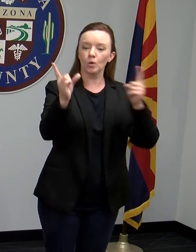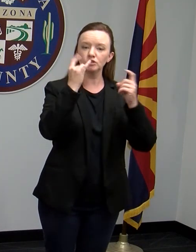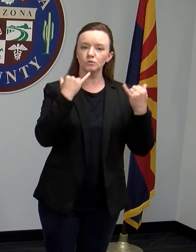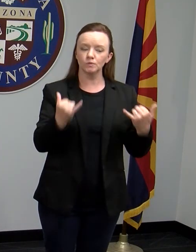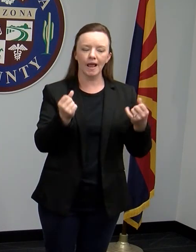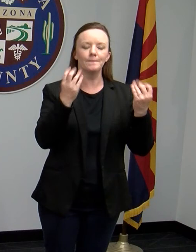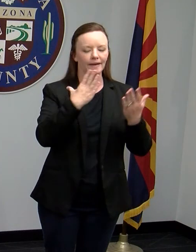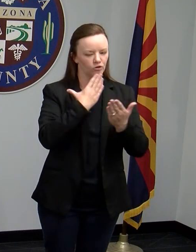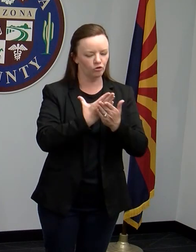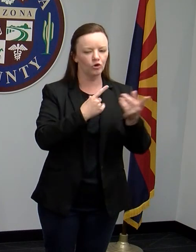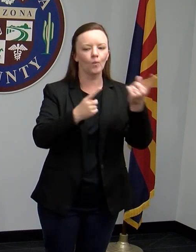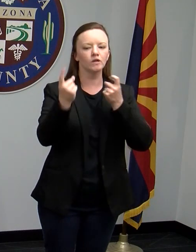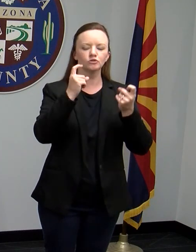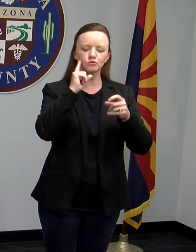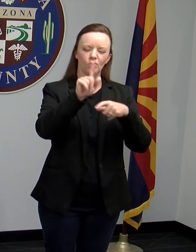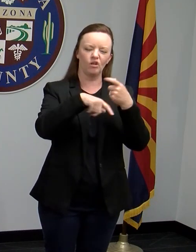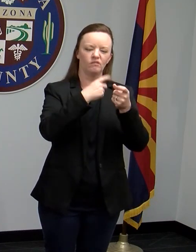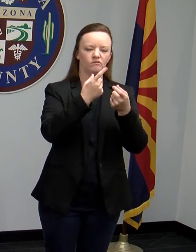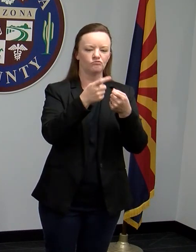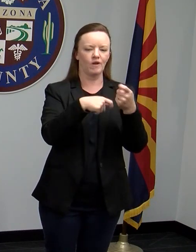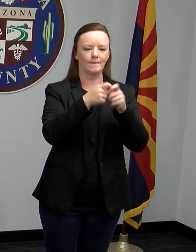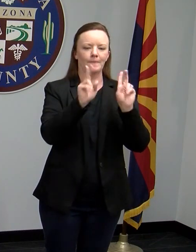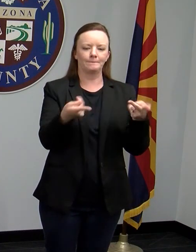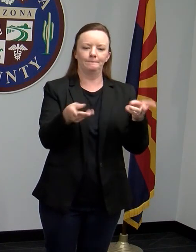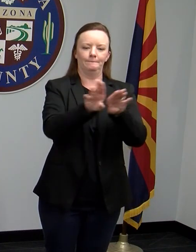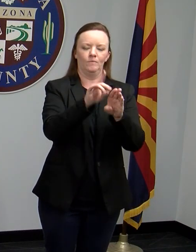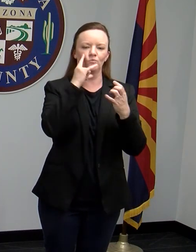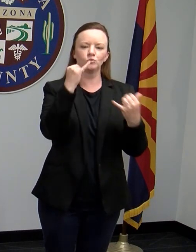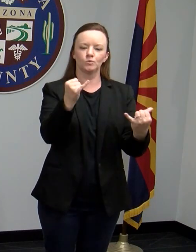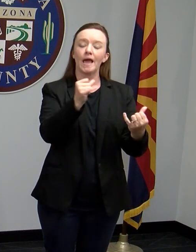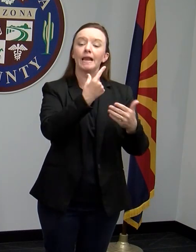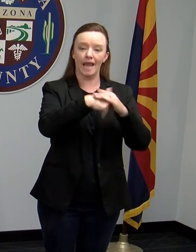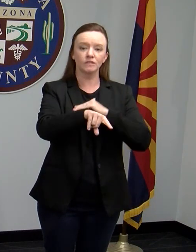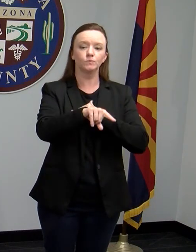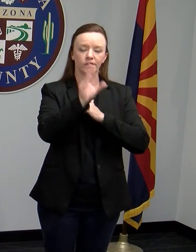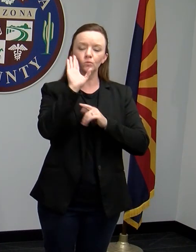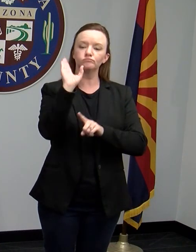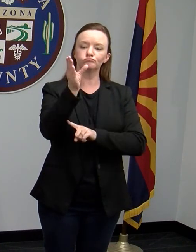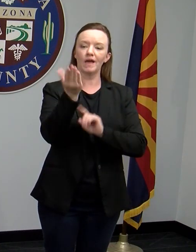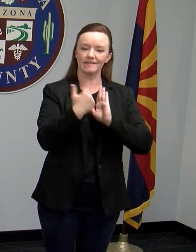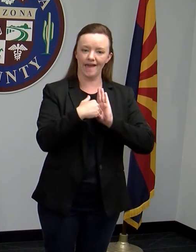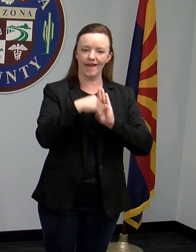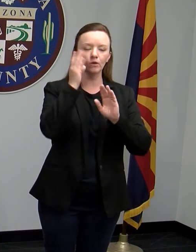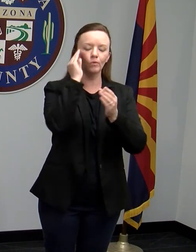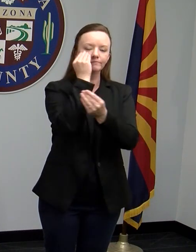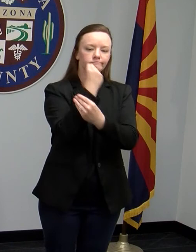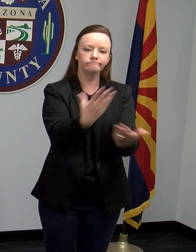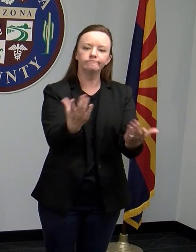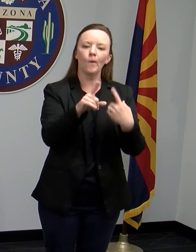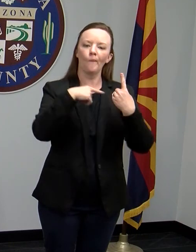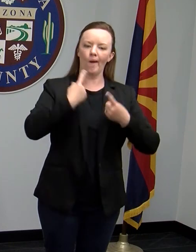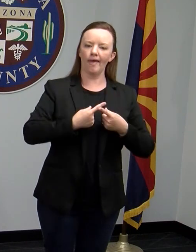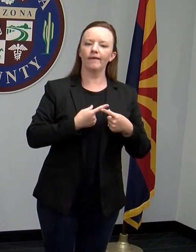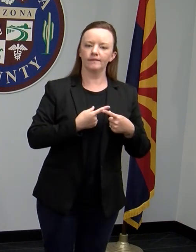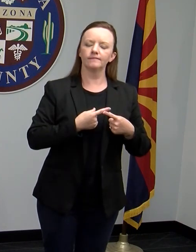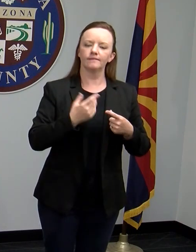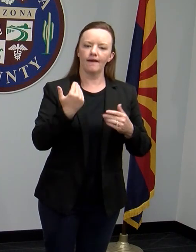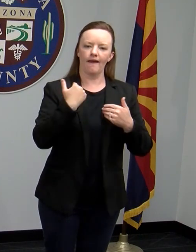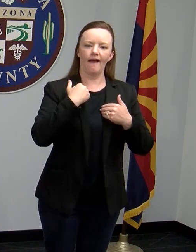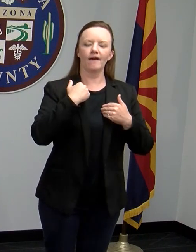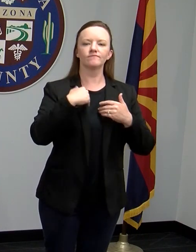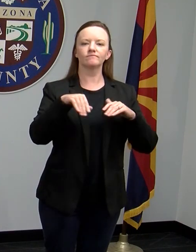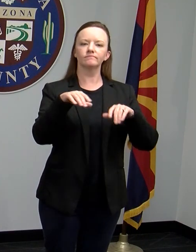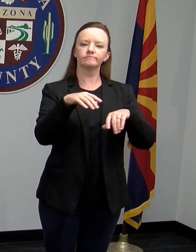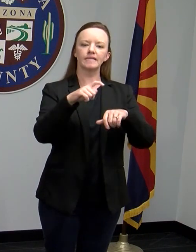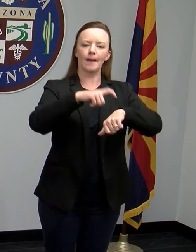lot of good questions. We have to wrap up for today. We will be back next week, and we'll certainly send out advisories, let you know when we're going to have some